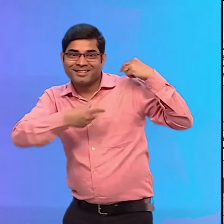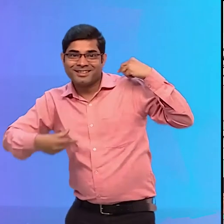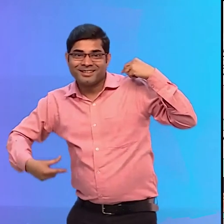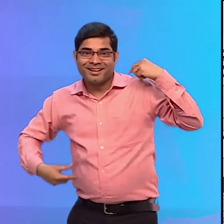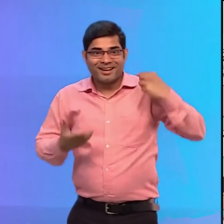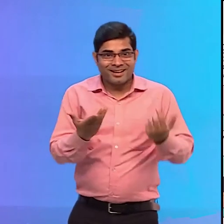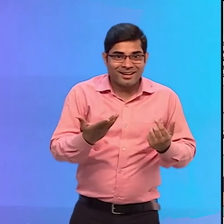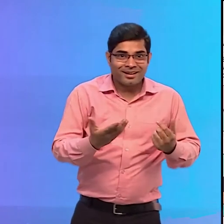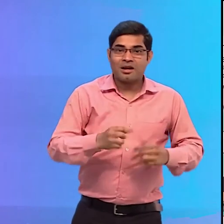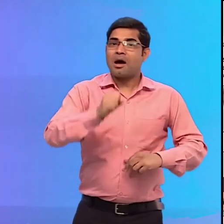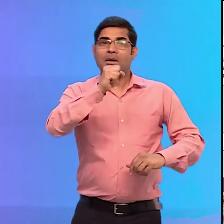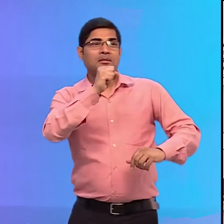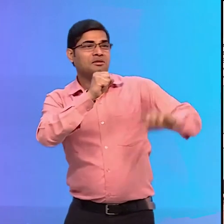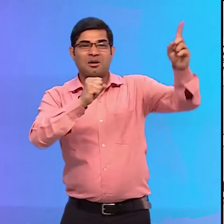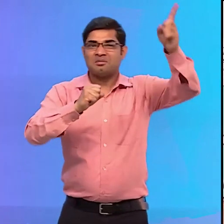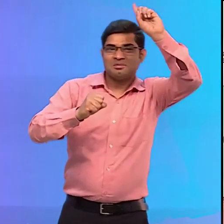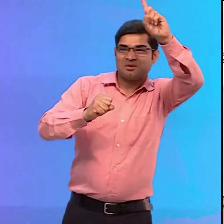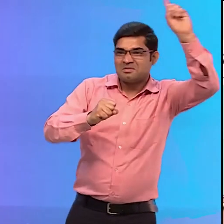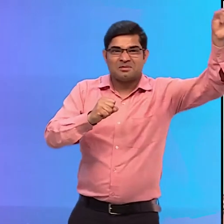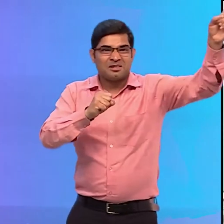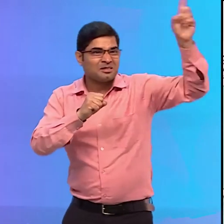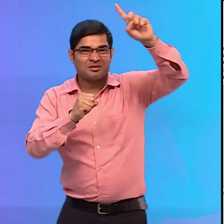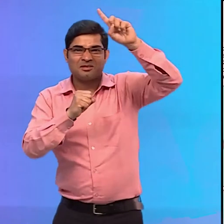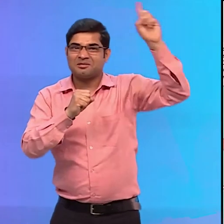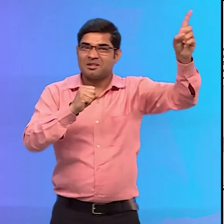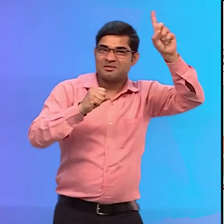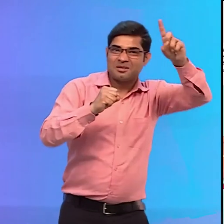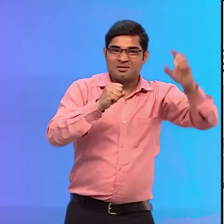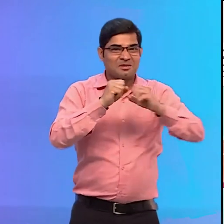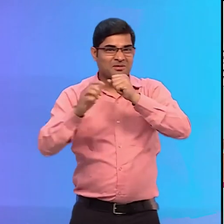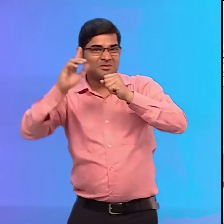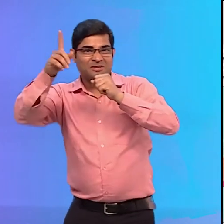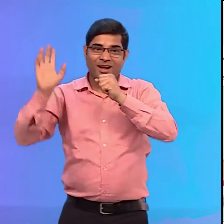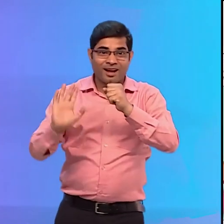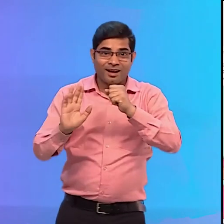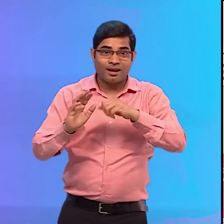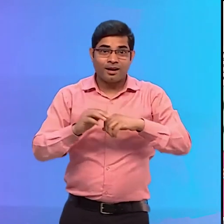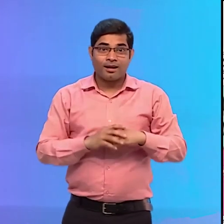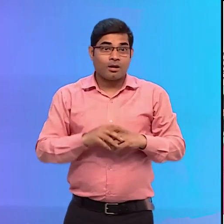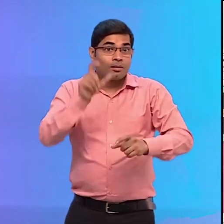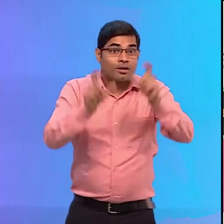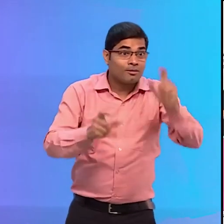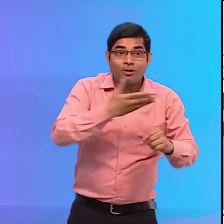She is holding a loud speaker Ready to teach everyone about accessibility